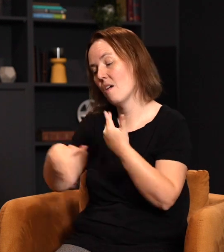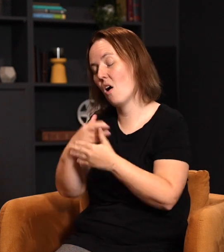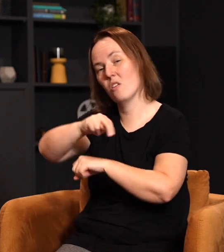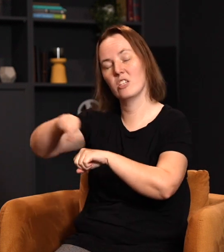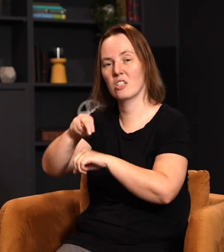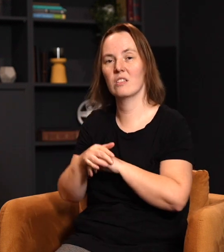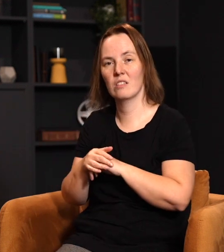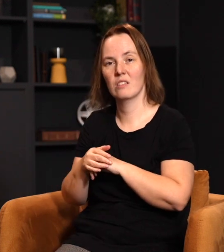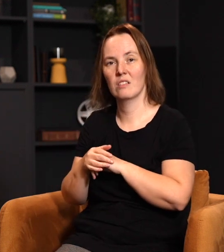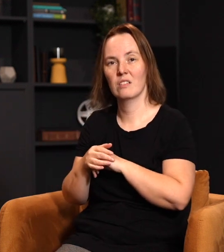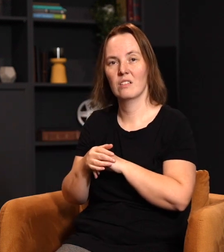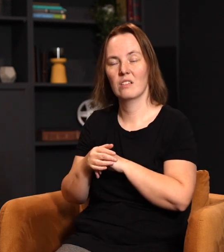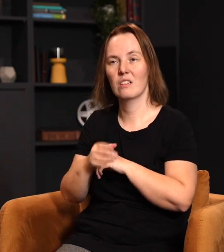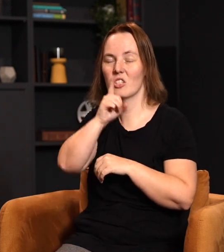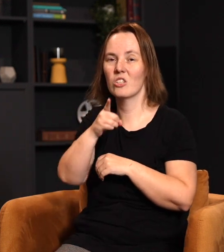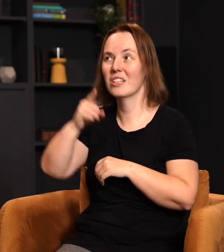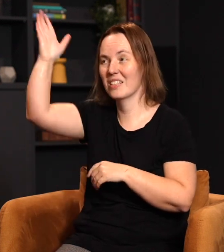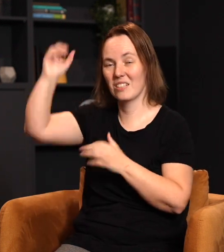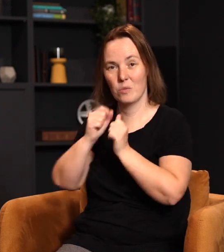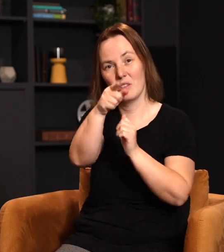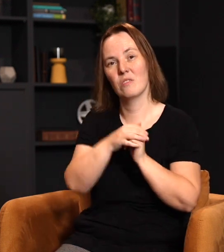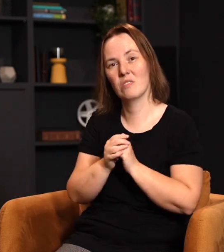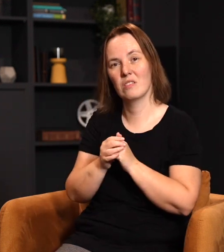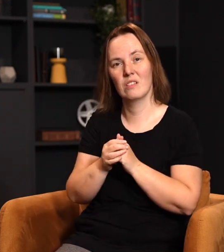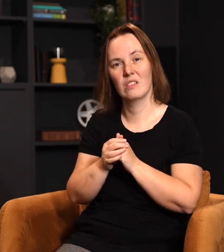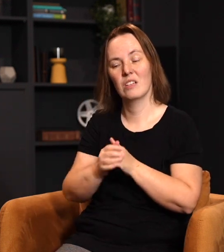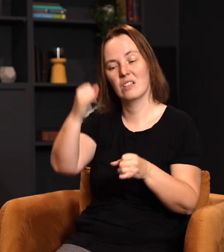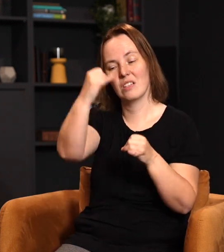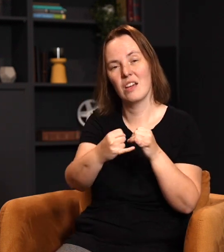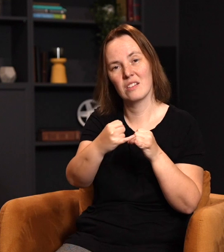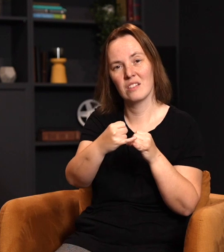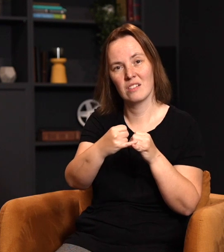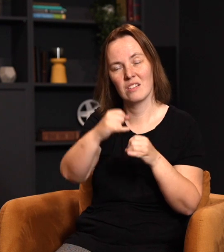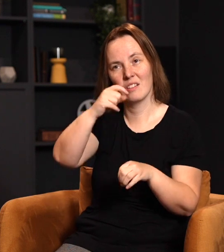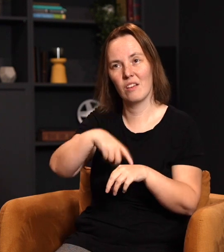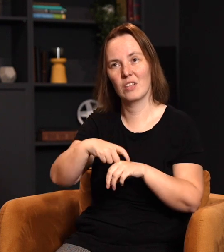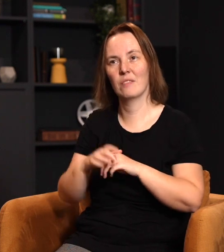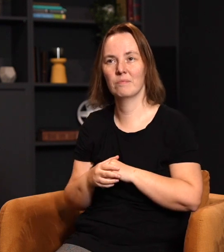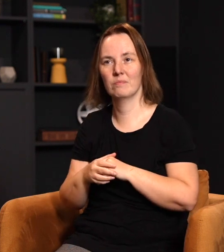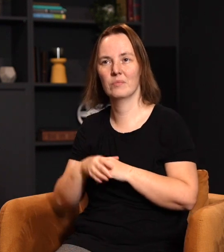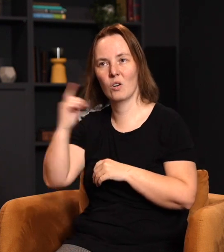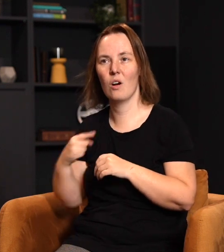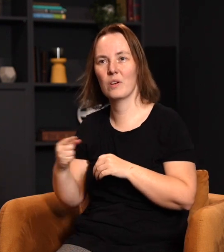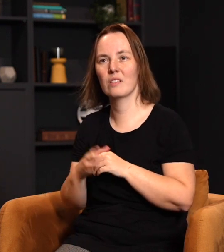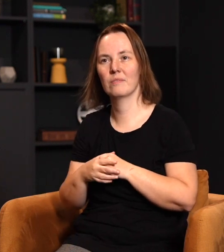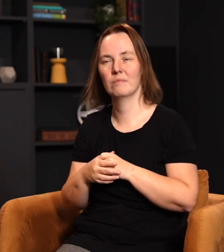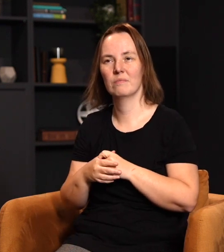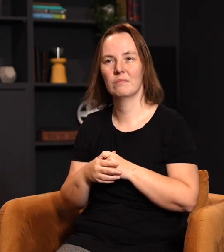of all nations, and surely I am with you to the very end of the age. Oh, sorry, always. Yes, he is.